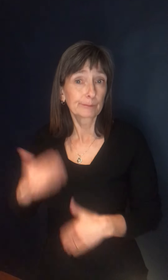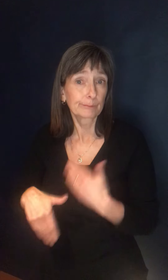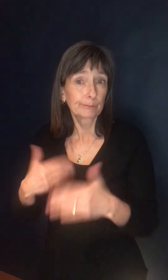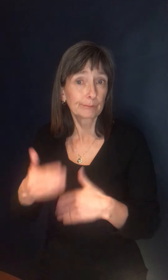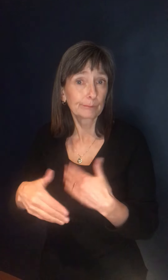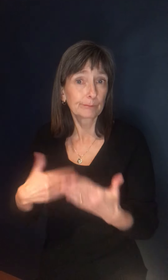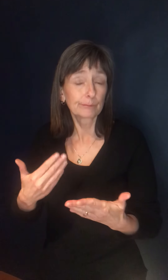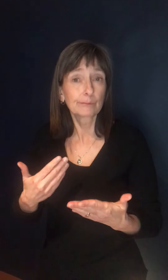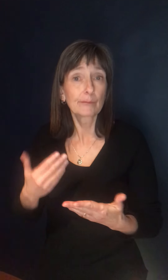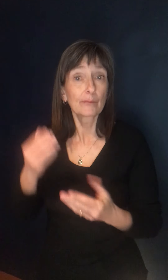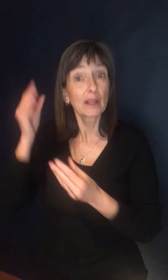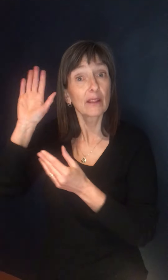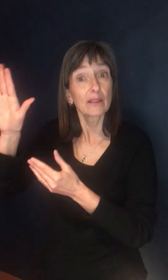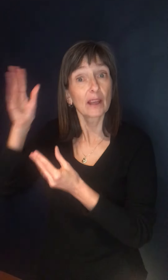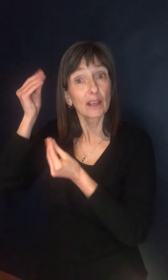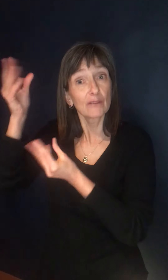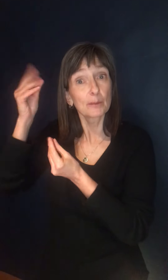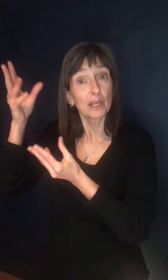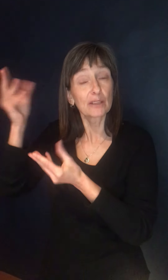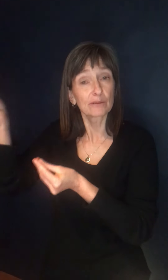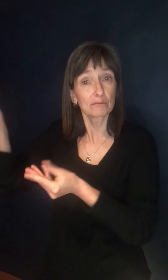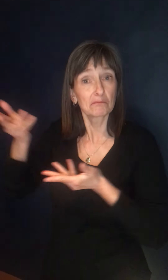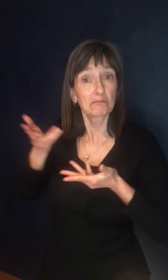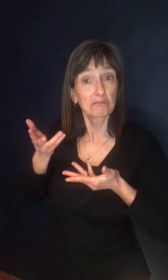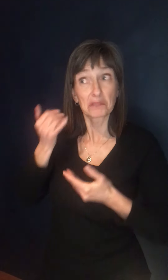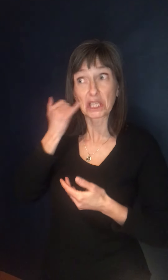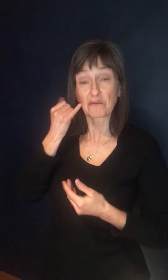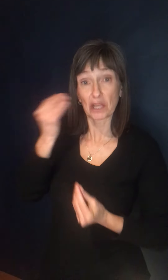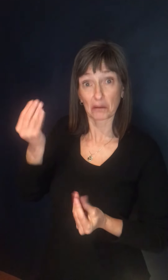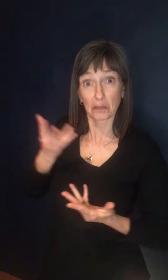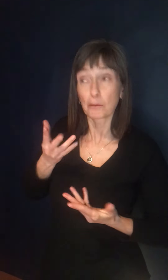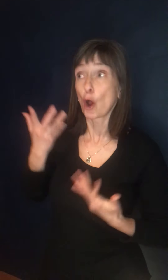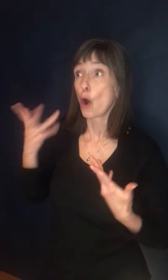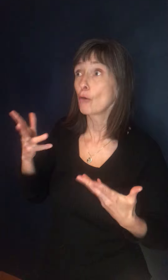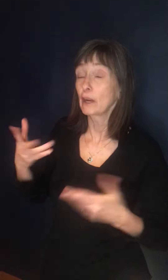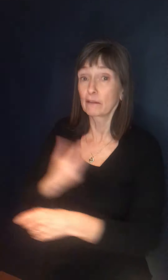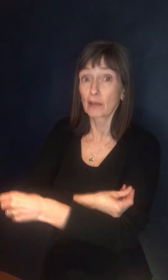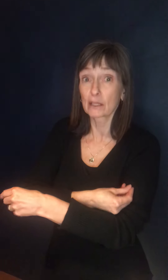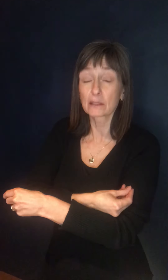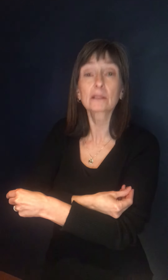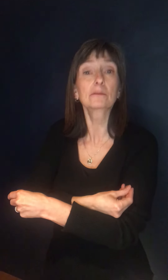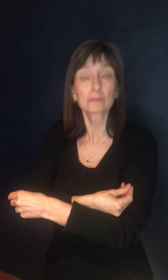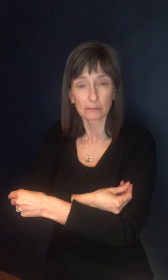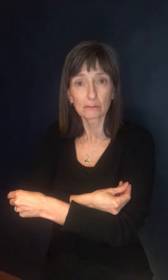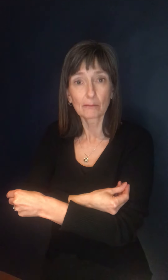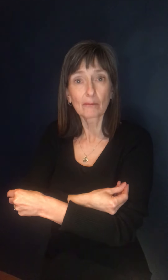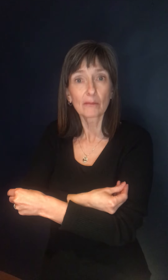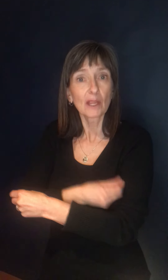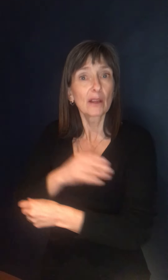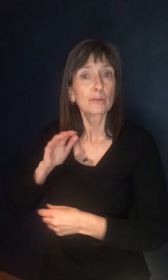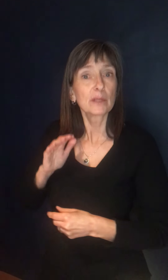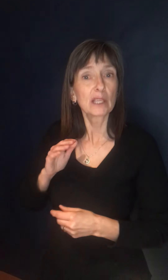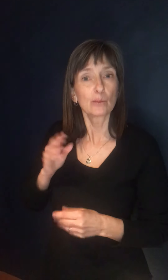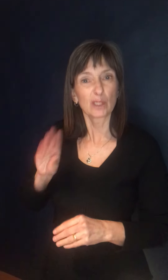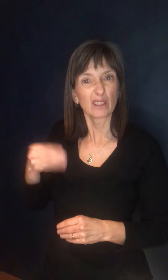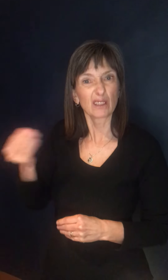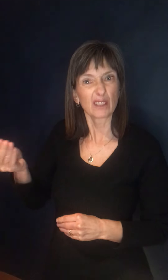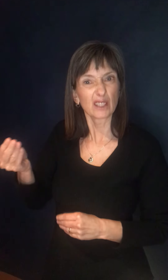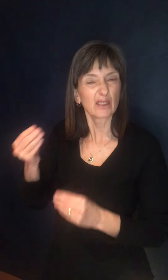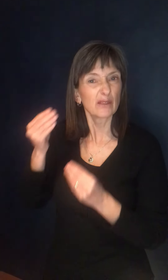you know, get that information. So if somebody comes forward and says they've been vaccinated, uh, presumably they'll be given some information to, uh, to indicate that